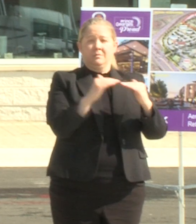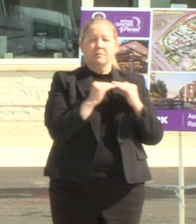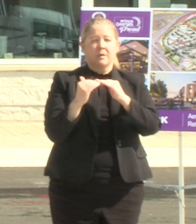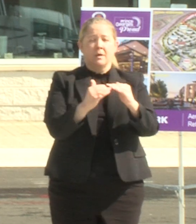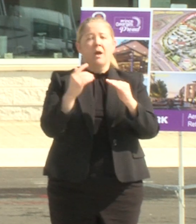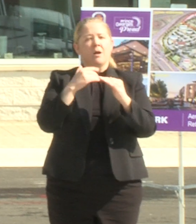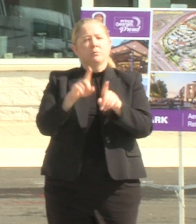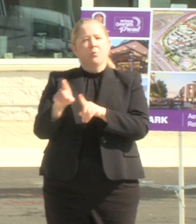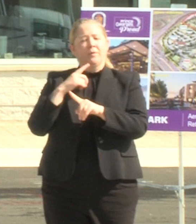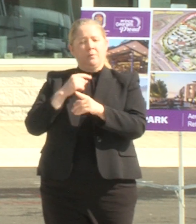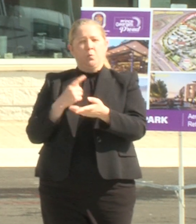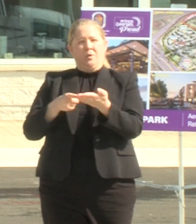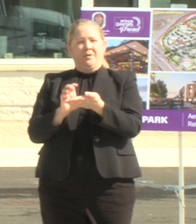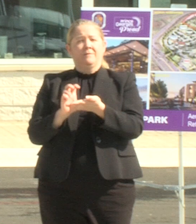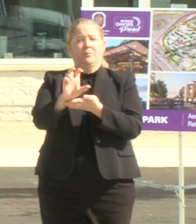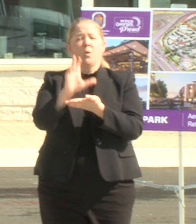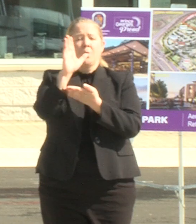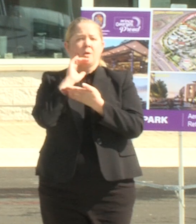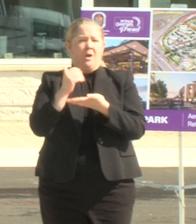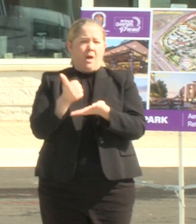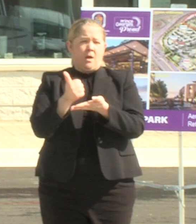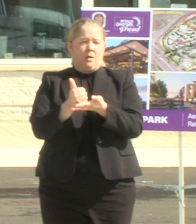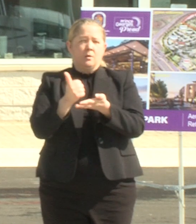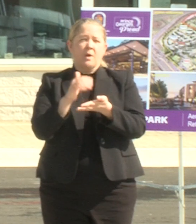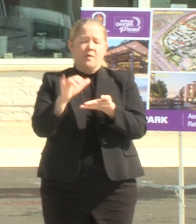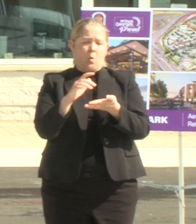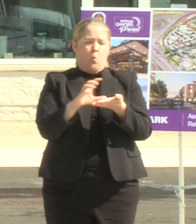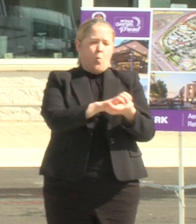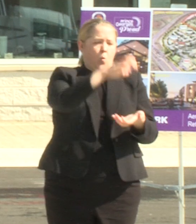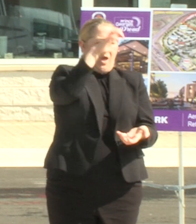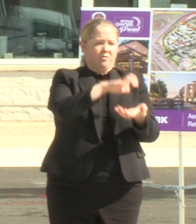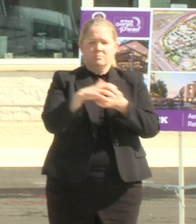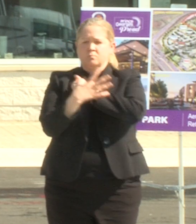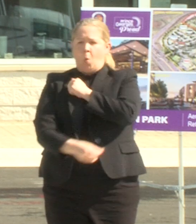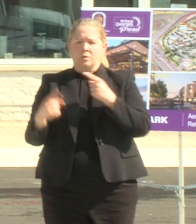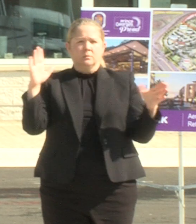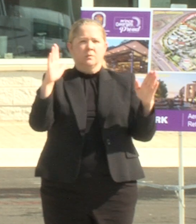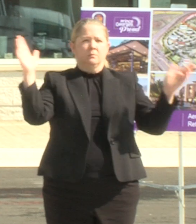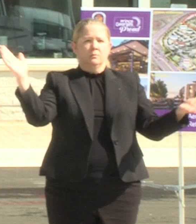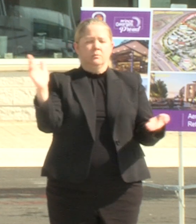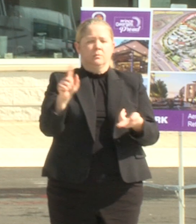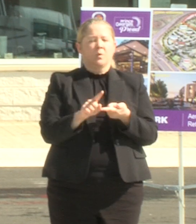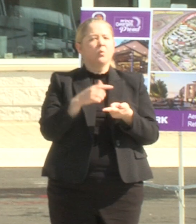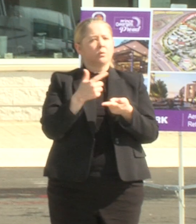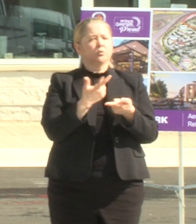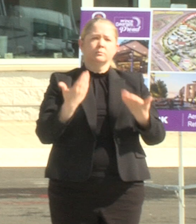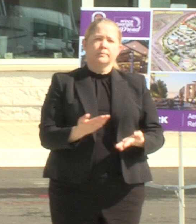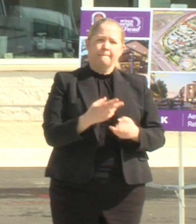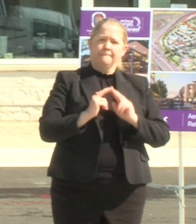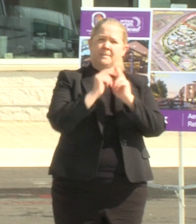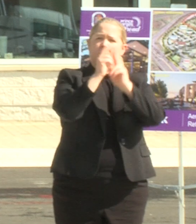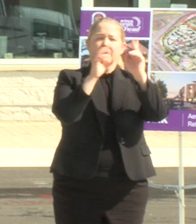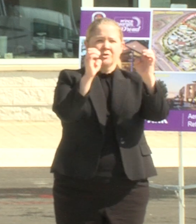these investments help to close the wealth gap we want to build generational opportunity for residents who bet